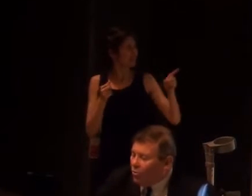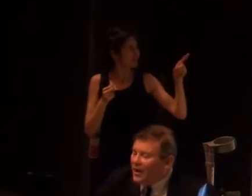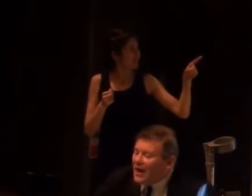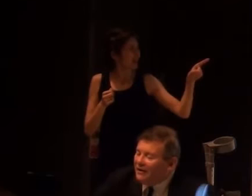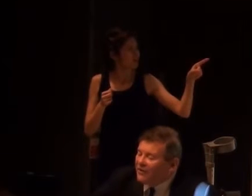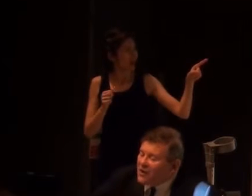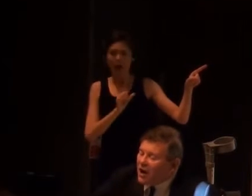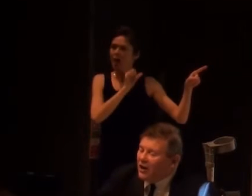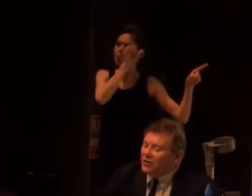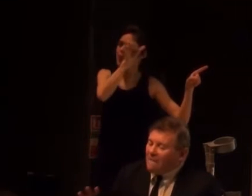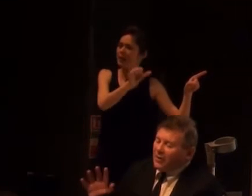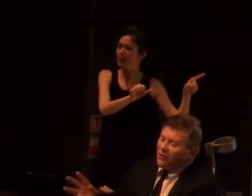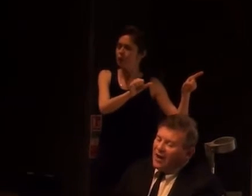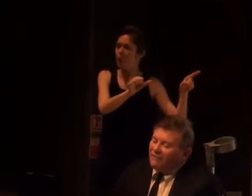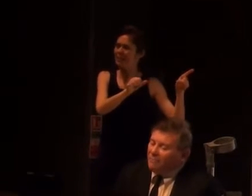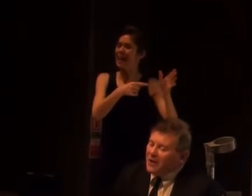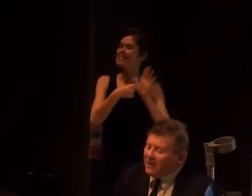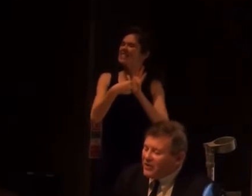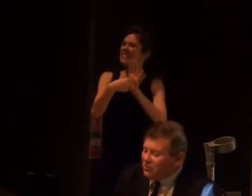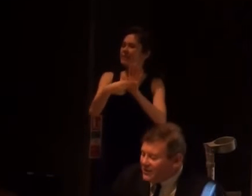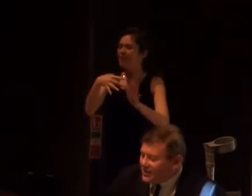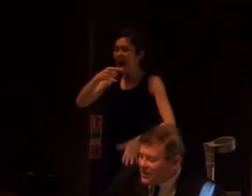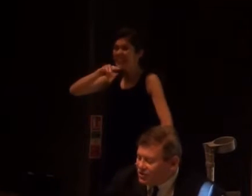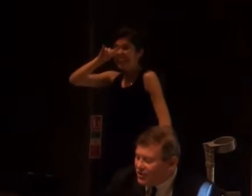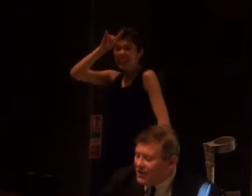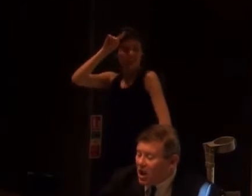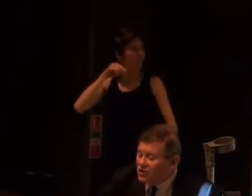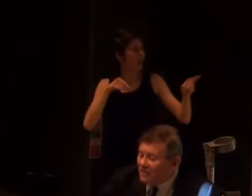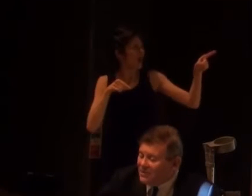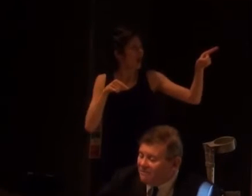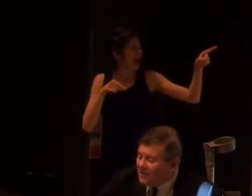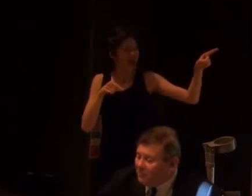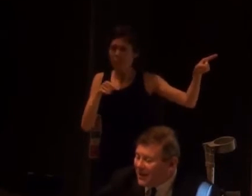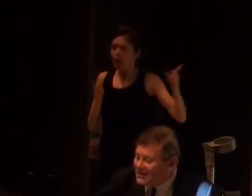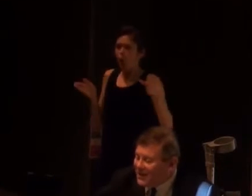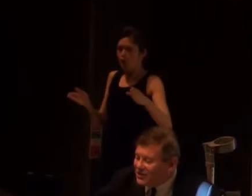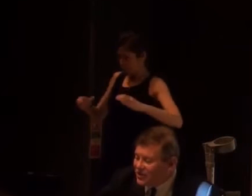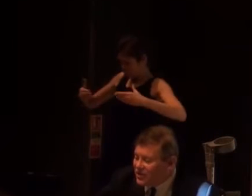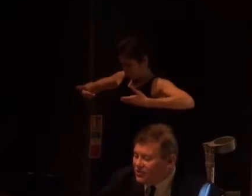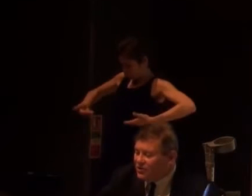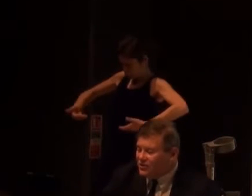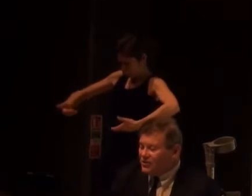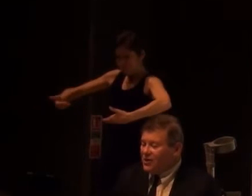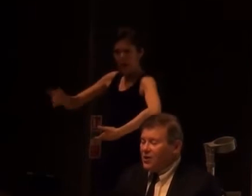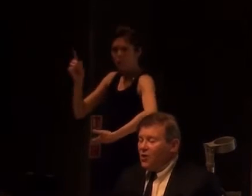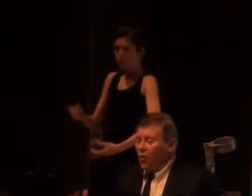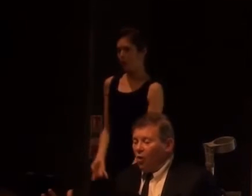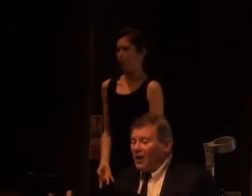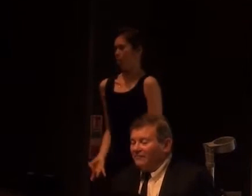Or we have a dumping ground for people in the 20th century, large numbers of people placed in institutions.